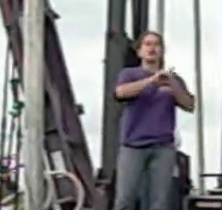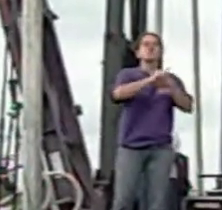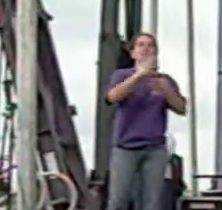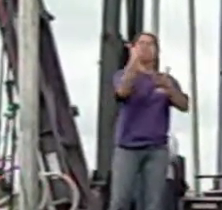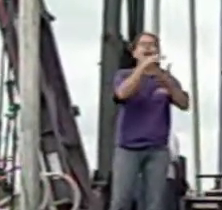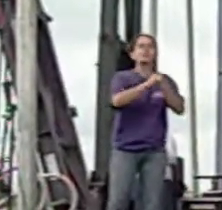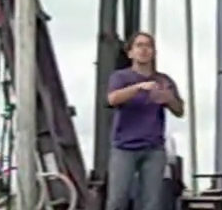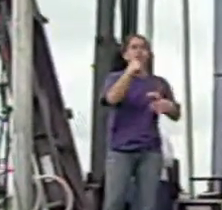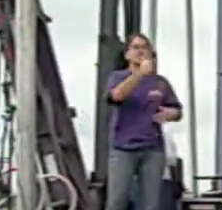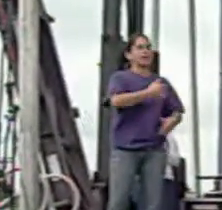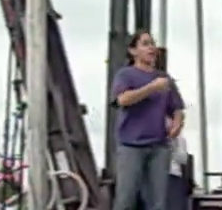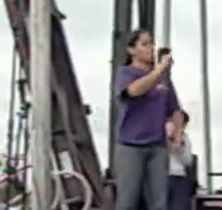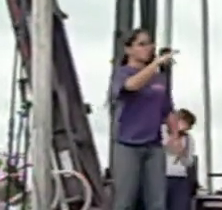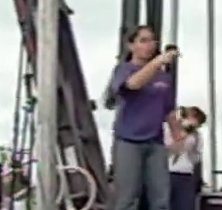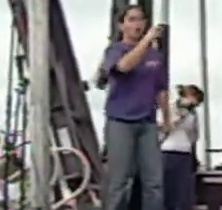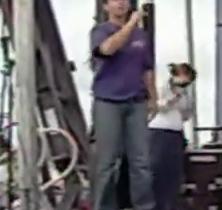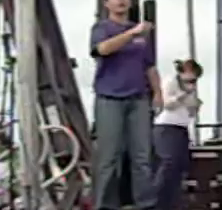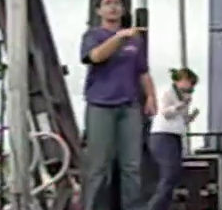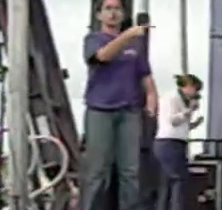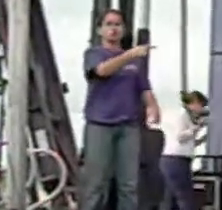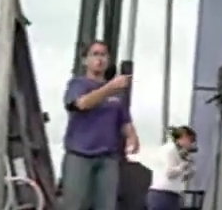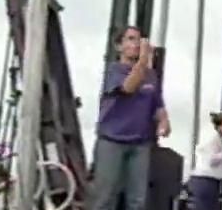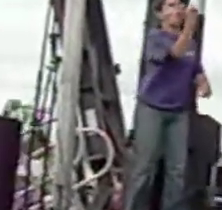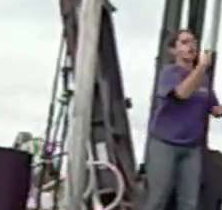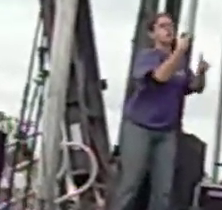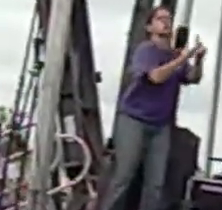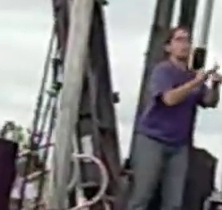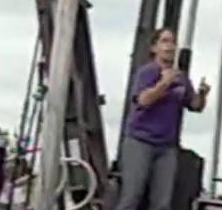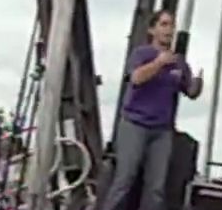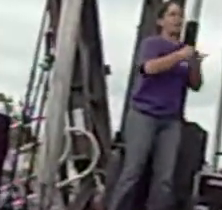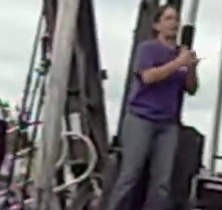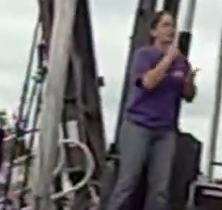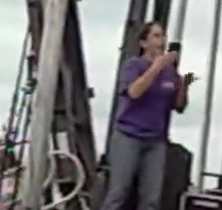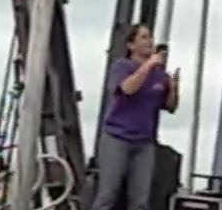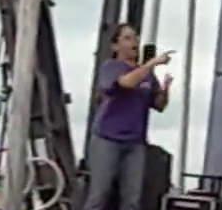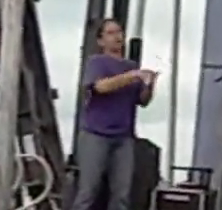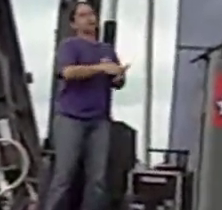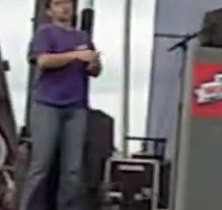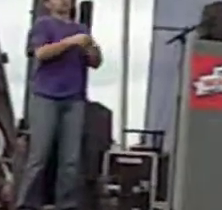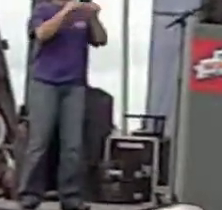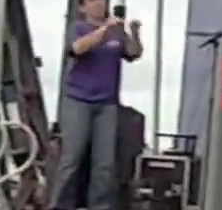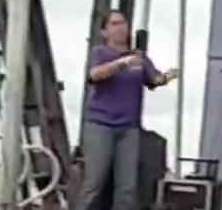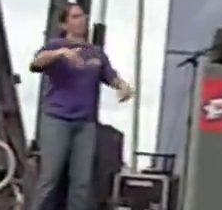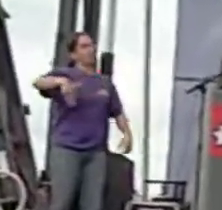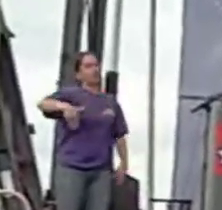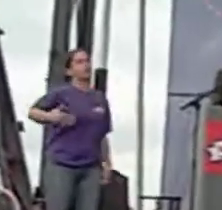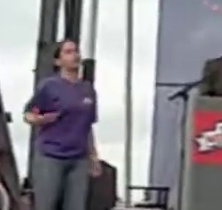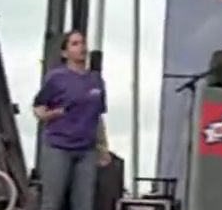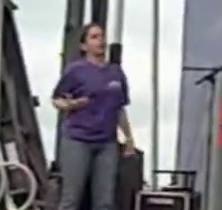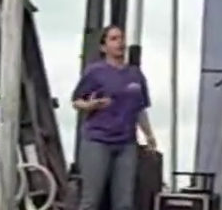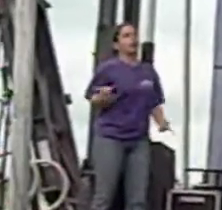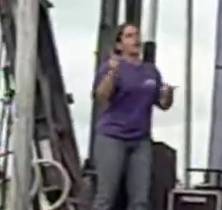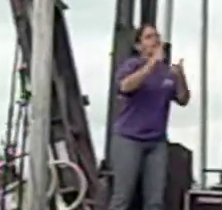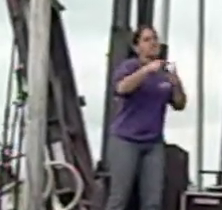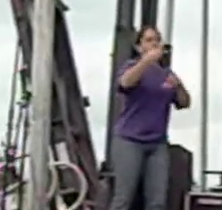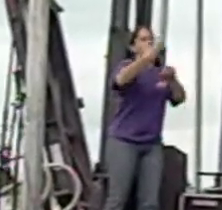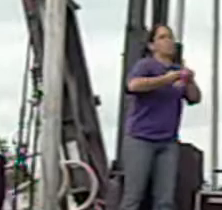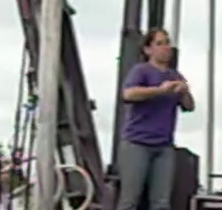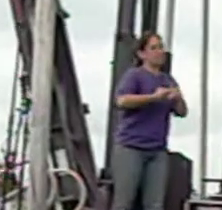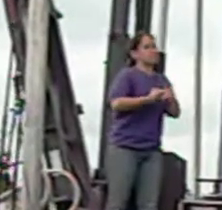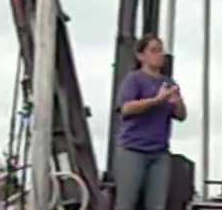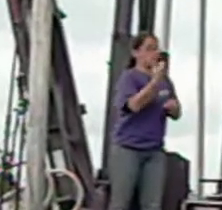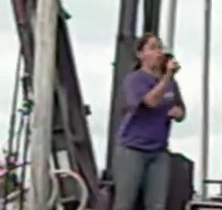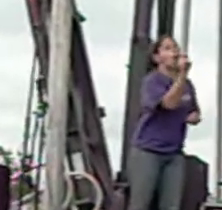and said, Mr. Hartman, can you hold it for two months because my budget won't let you be able to cash it until a couple of months from now.